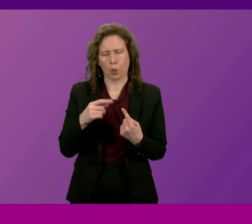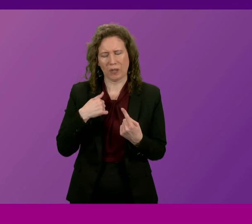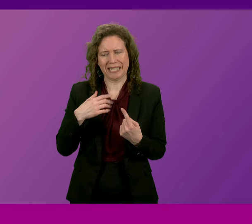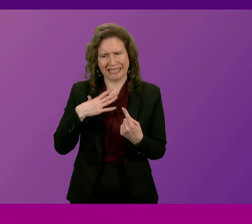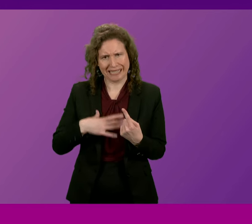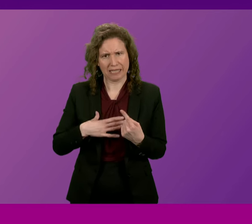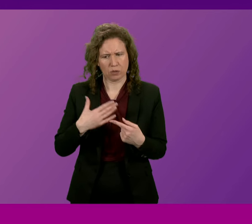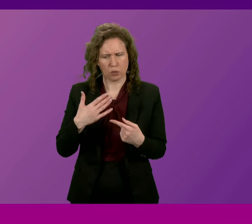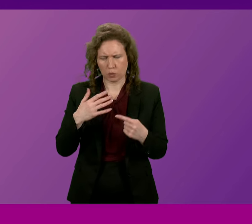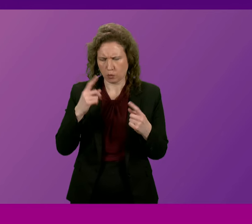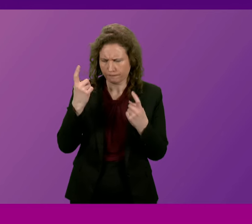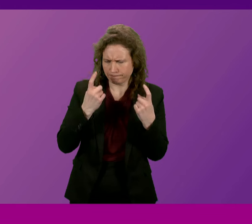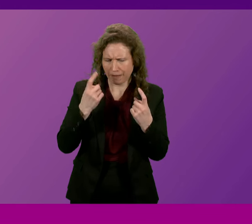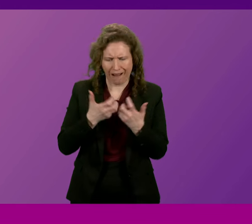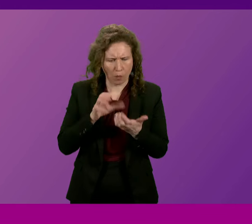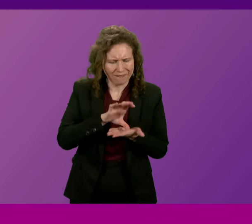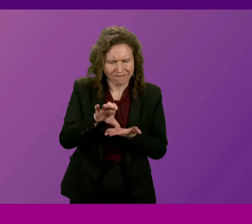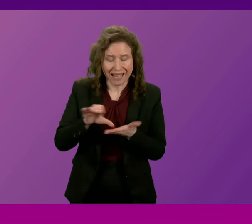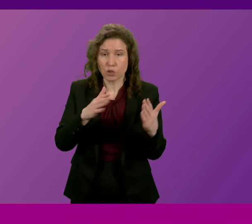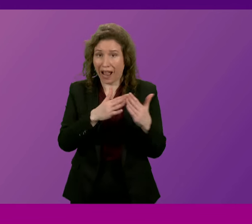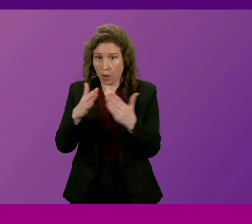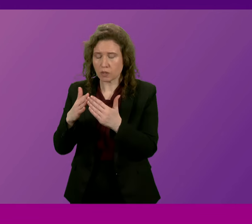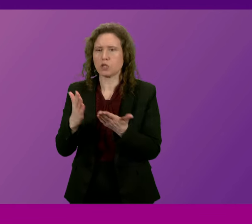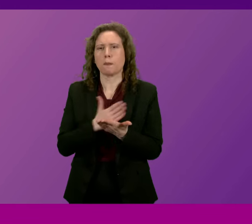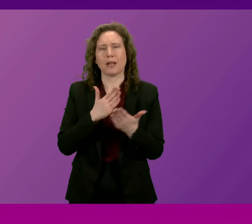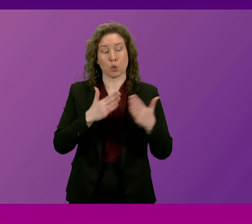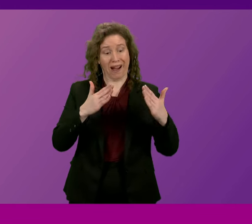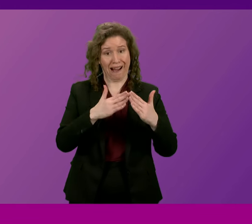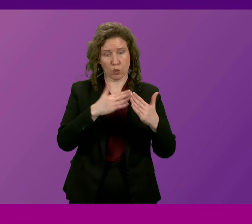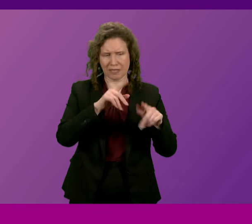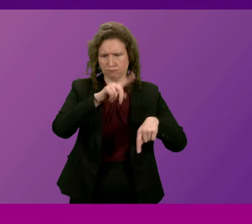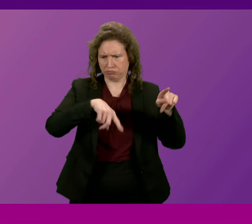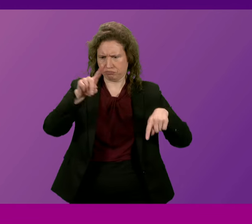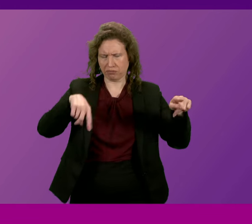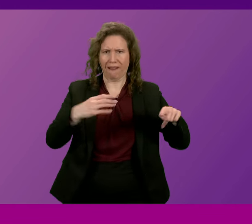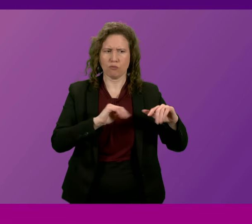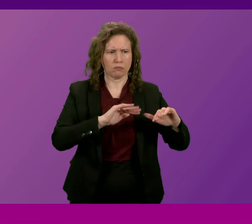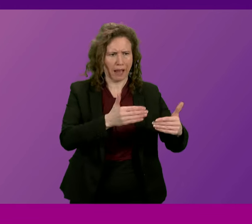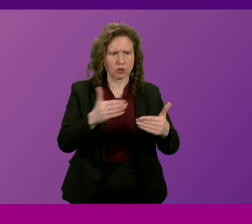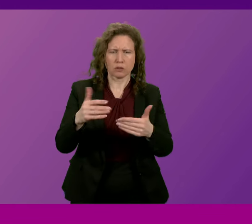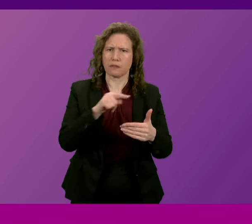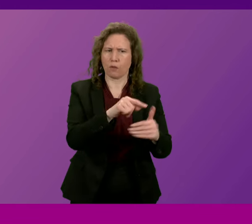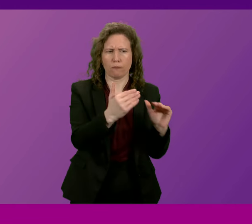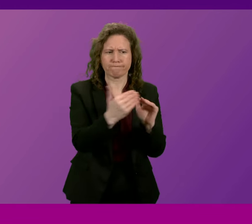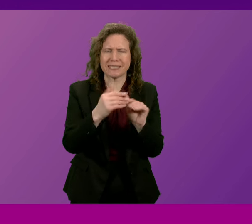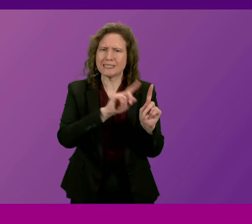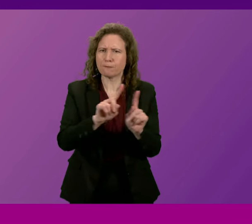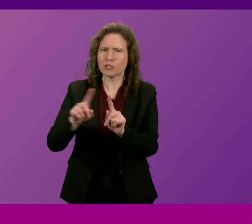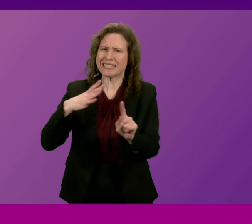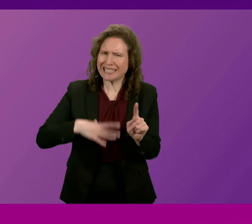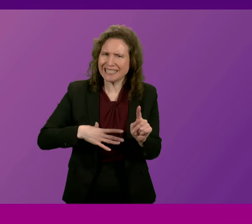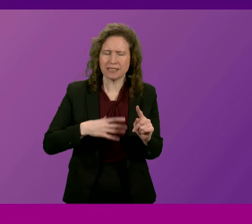as part of our investment programme in housing to ensure that our housing stock reflects the needs of the population so accommodation